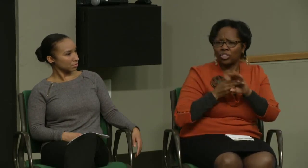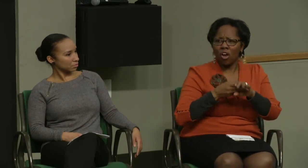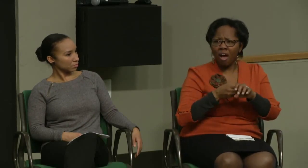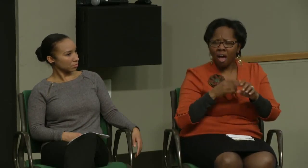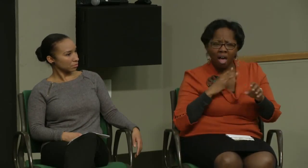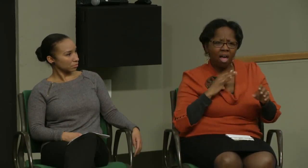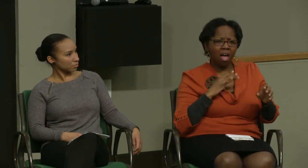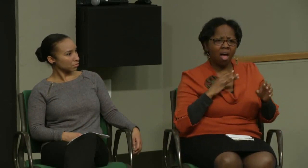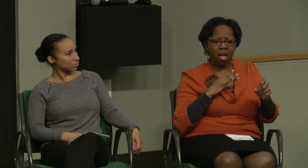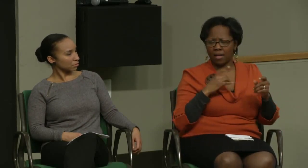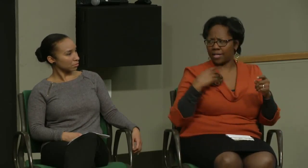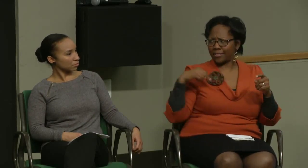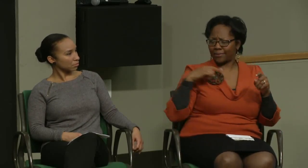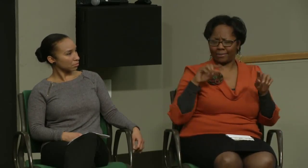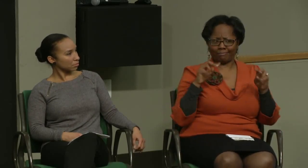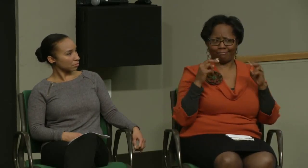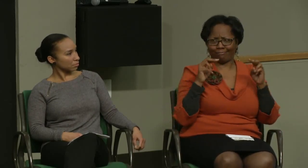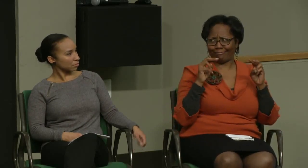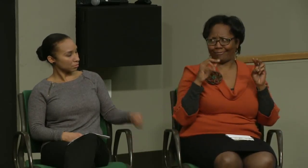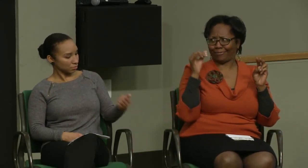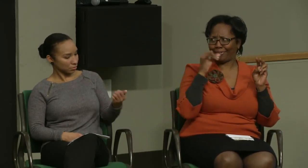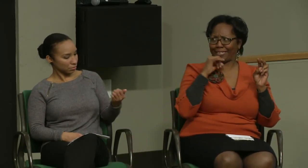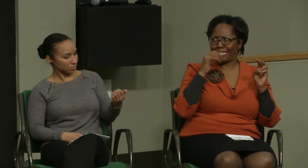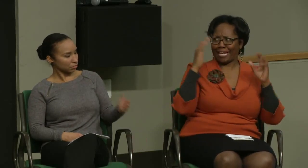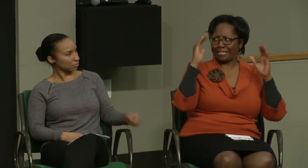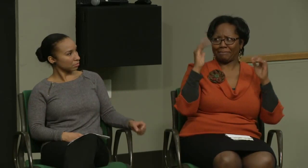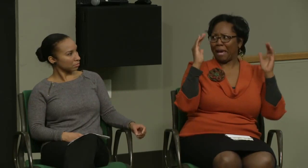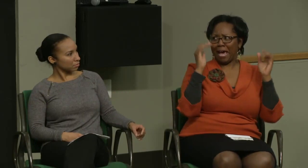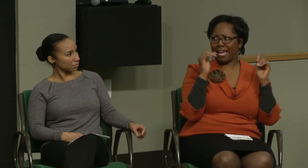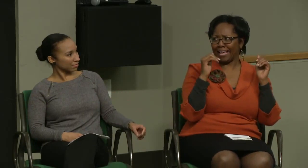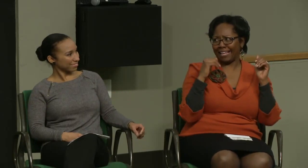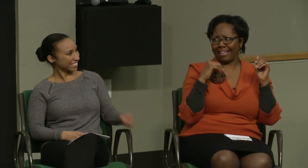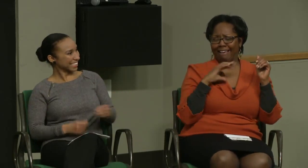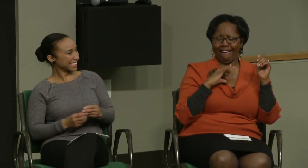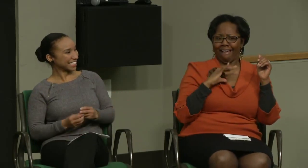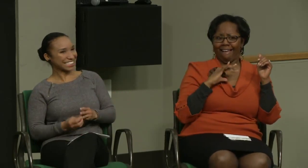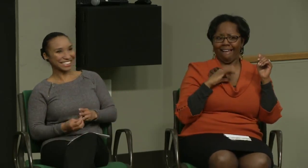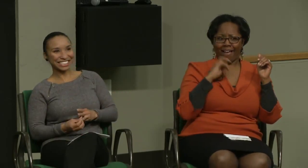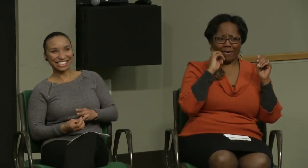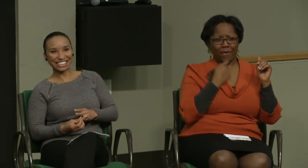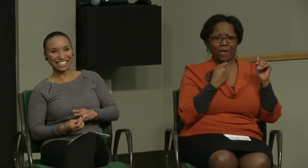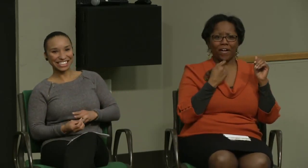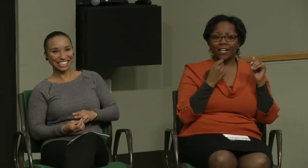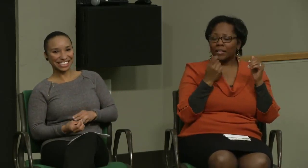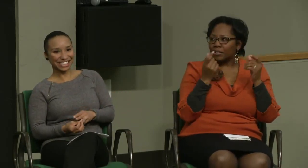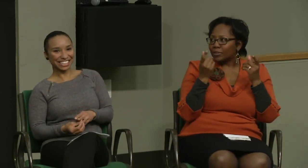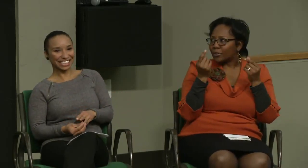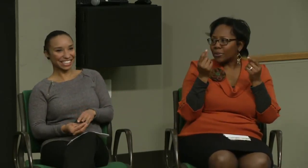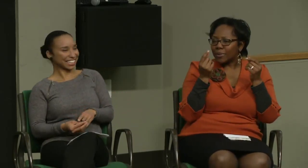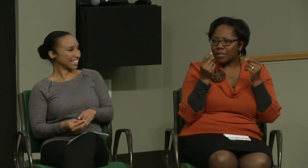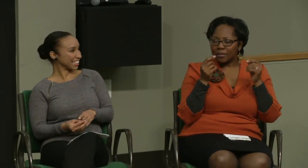-known within the community, and people started reaching out to us and wanting to join. And that was really unexpected and cool at the same time.